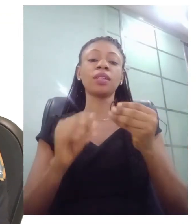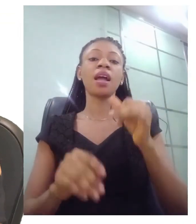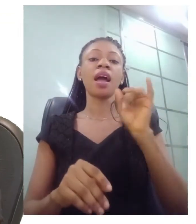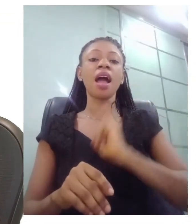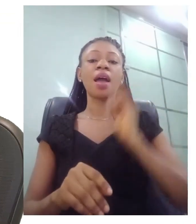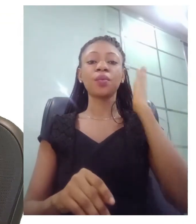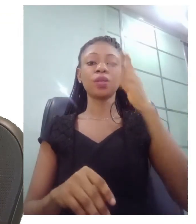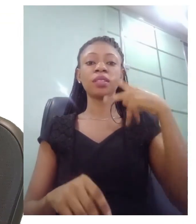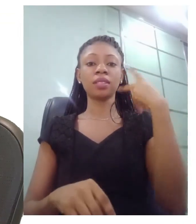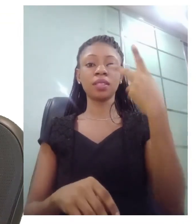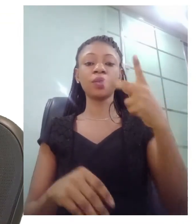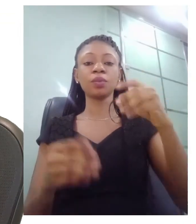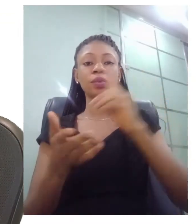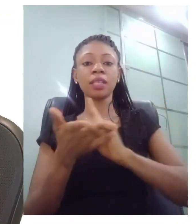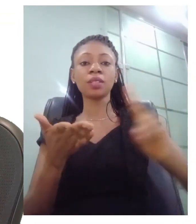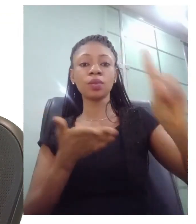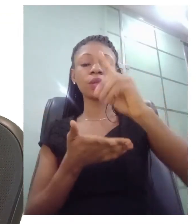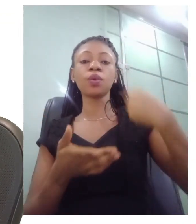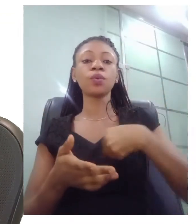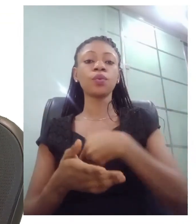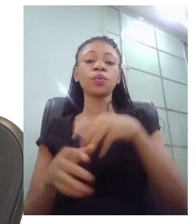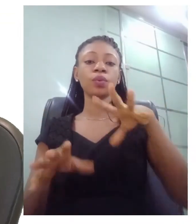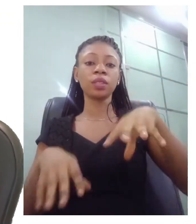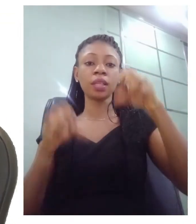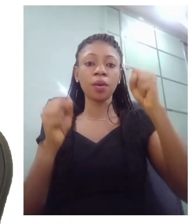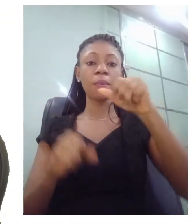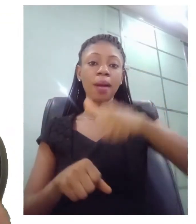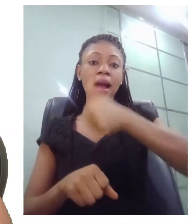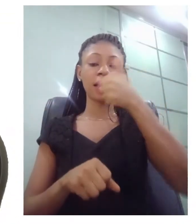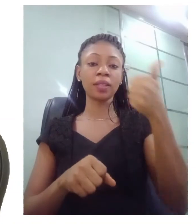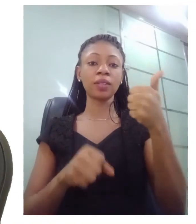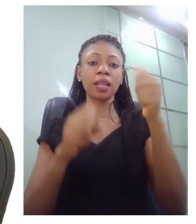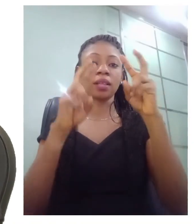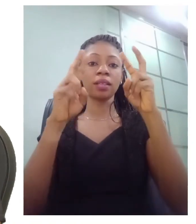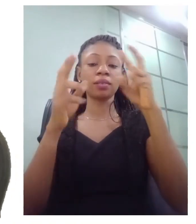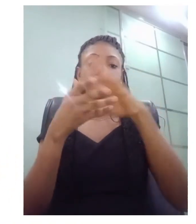I will see you by next week. Stay safe. Bye.